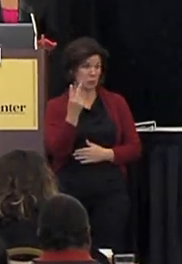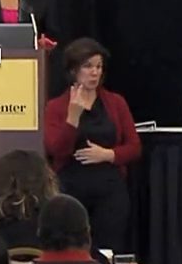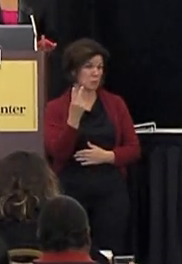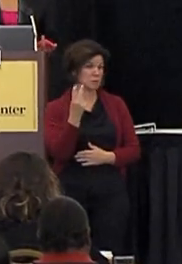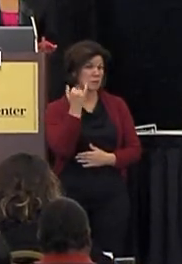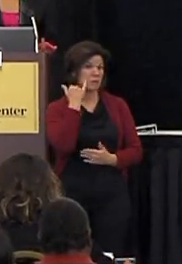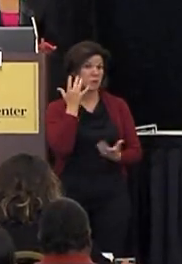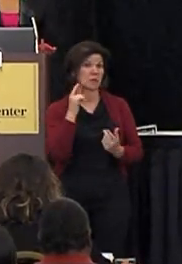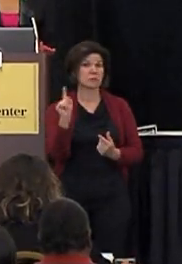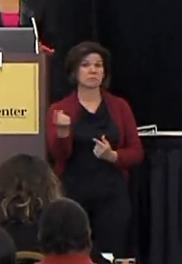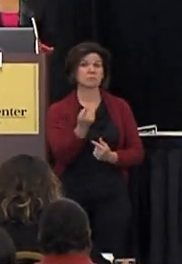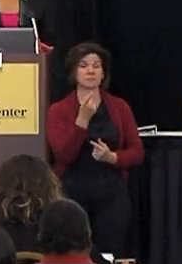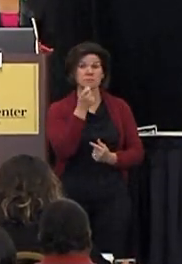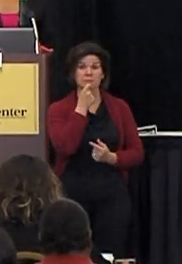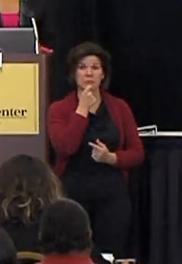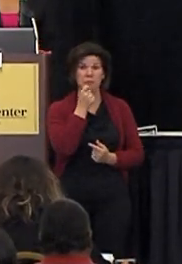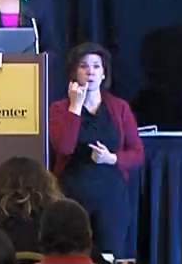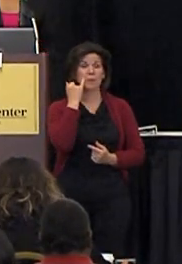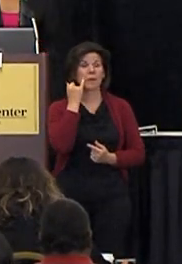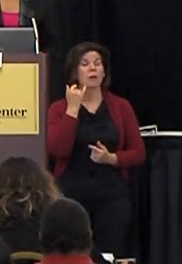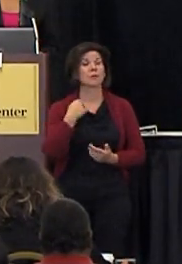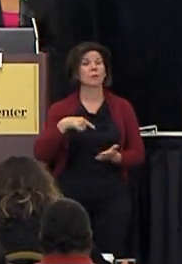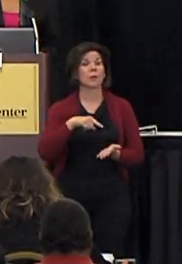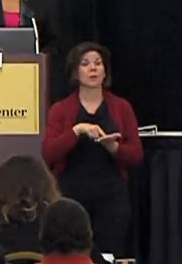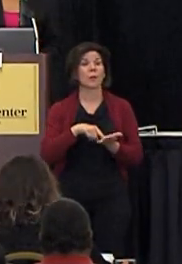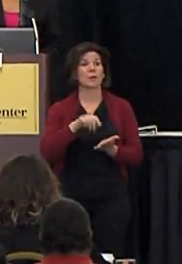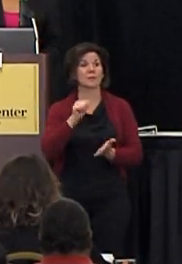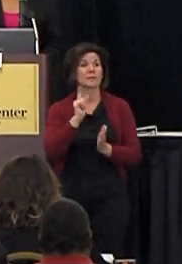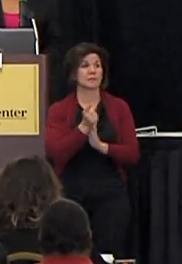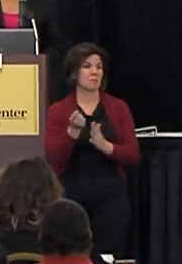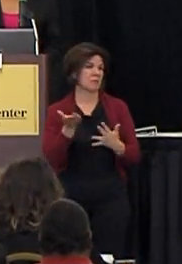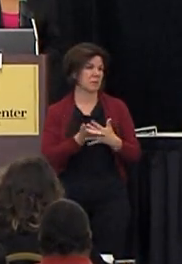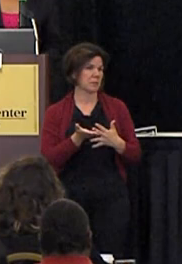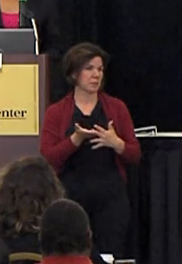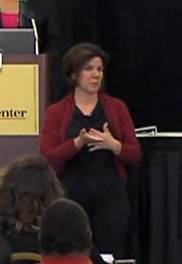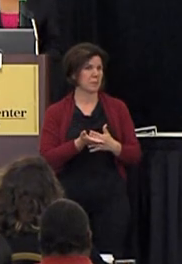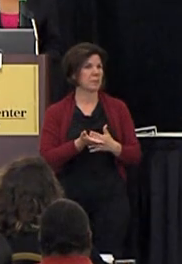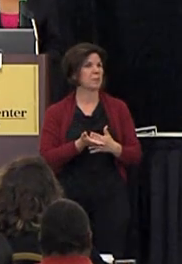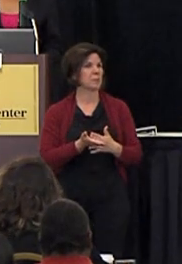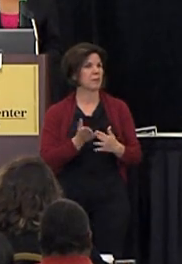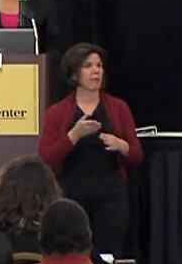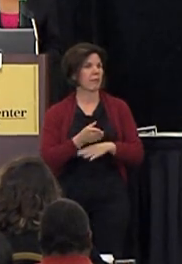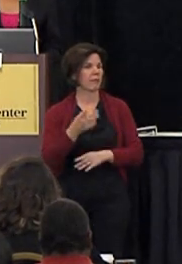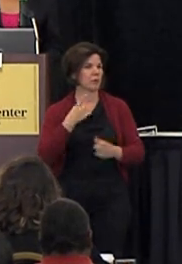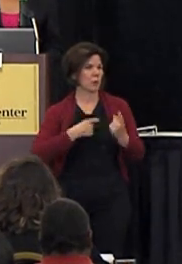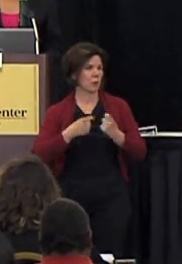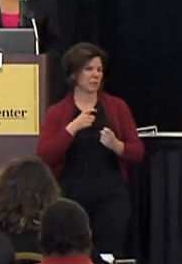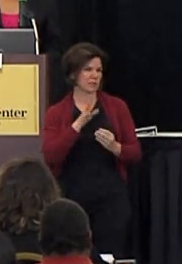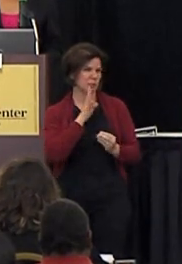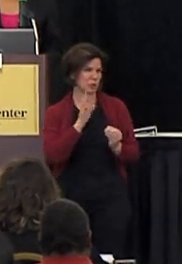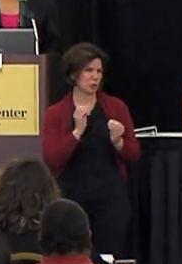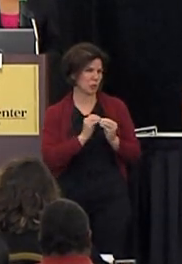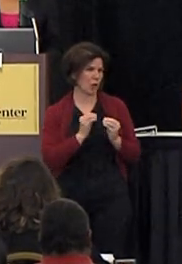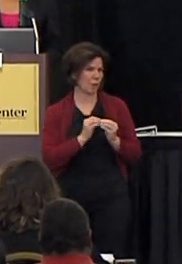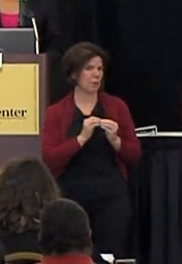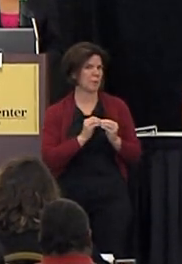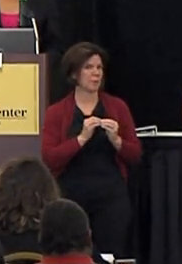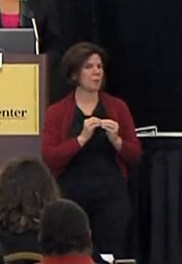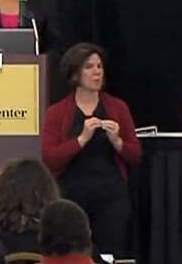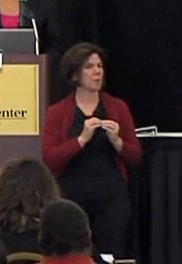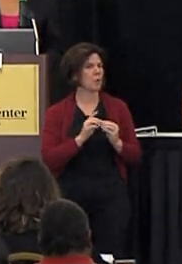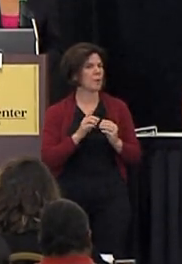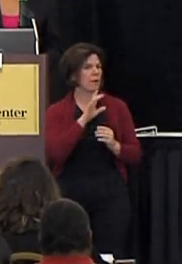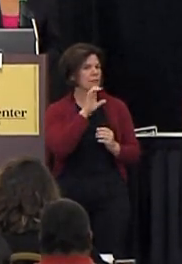want to head up to the microphone but we do owe you a 10 minute break here after questions and we'll talk more at length about uh